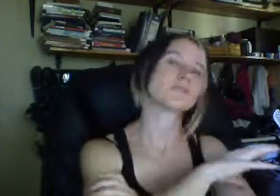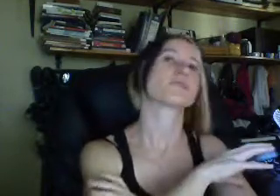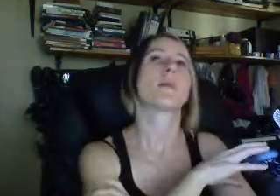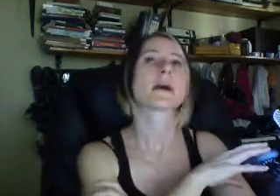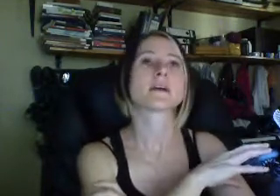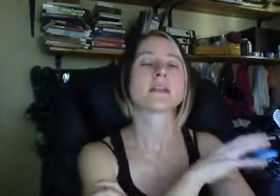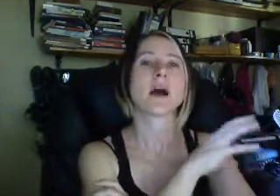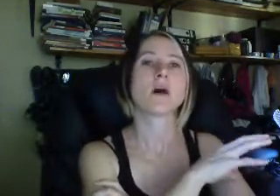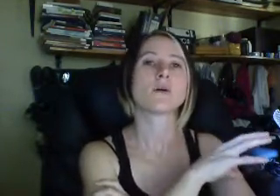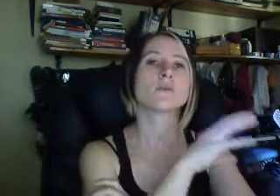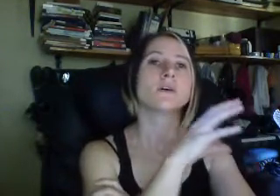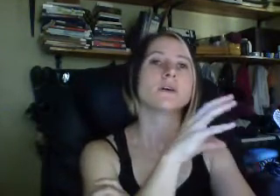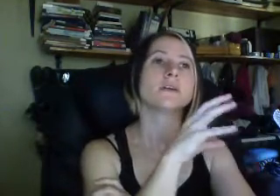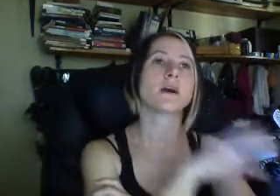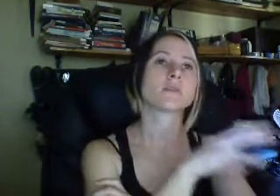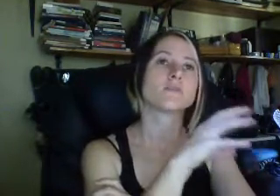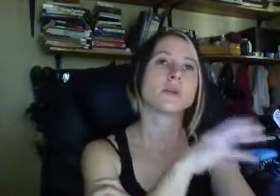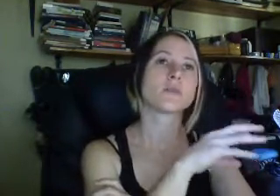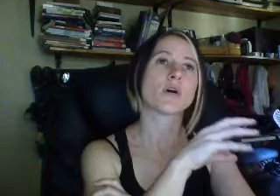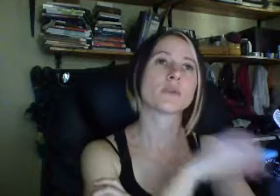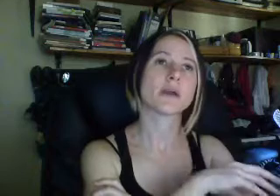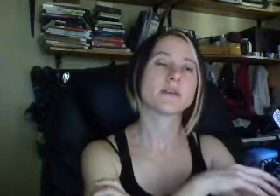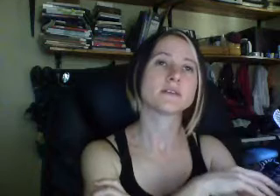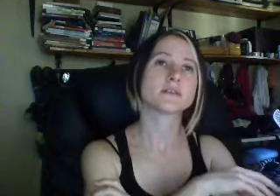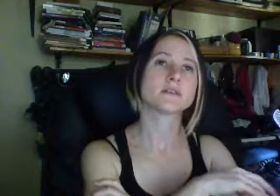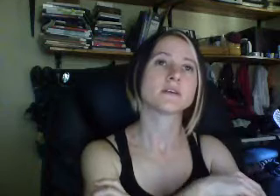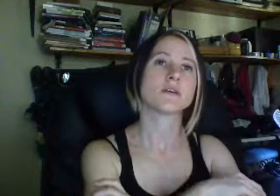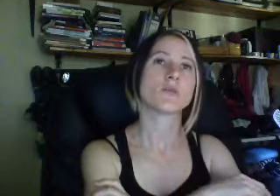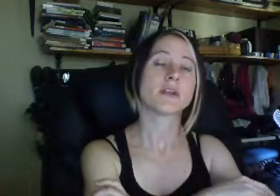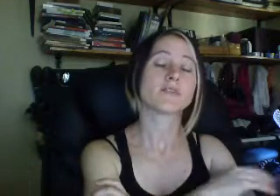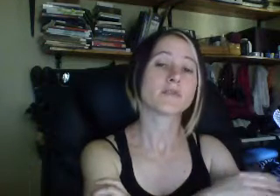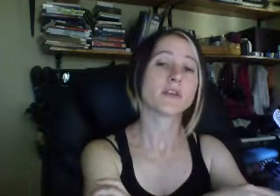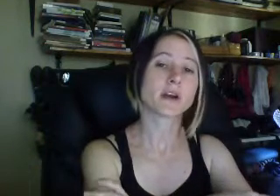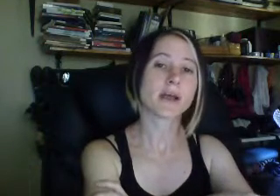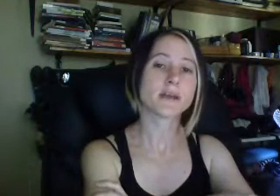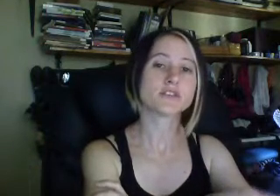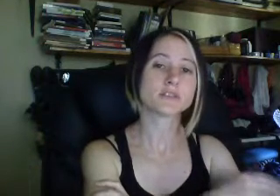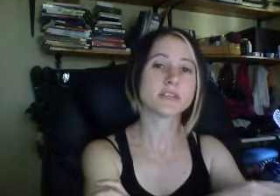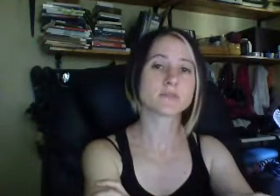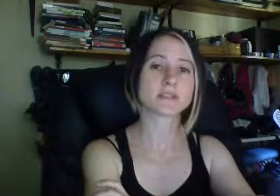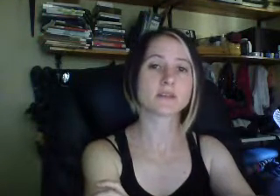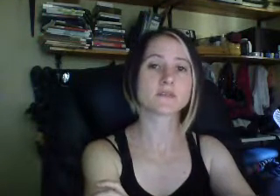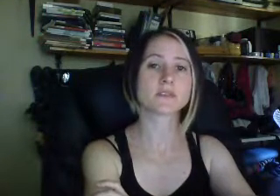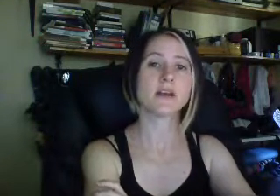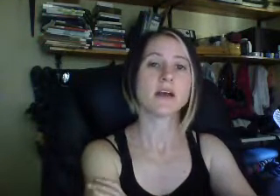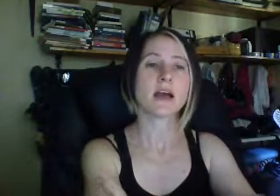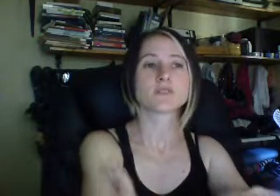back at how young people are raised already from very young age to see themselves as